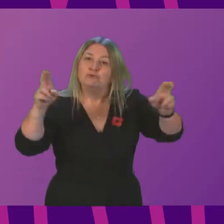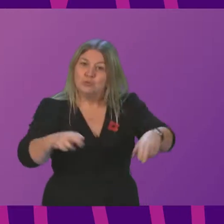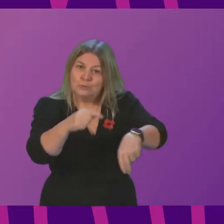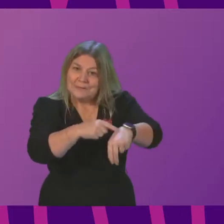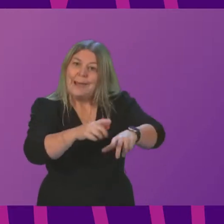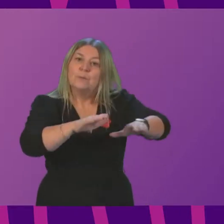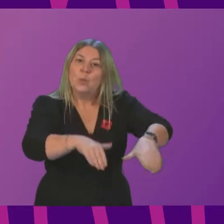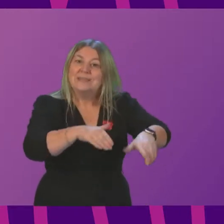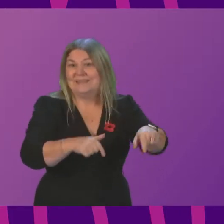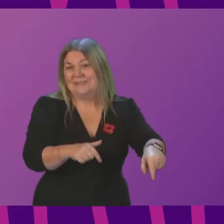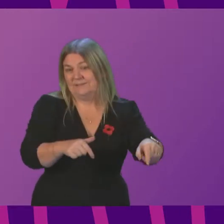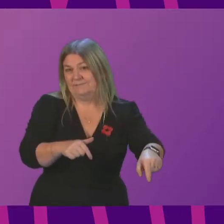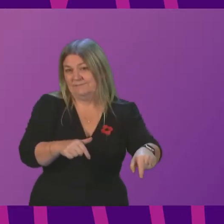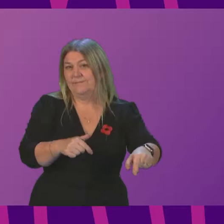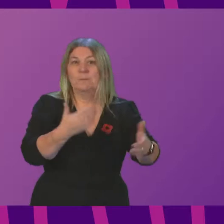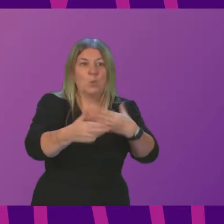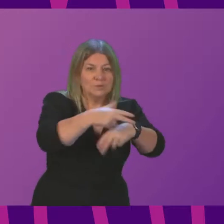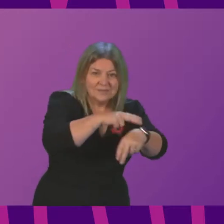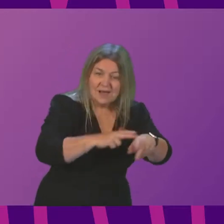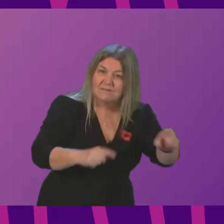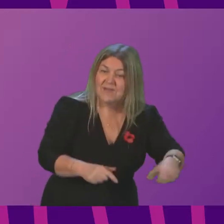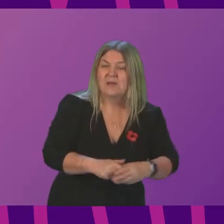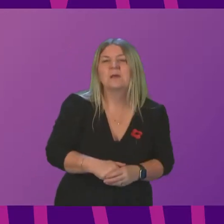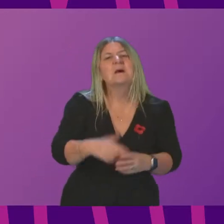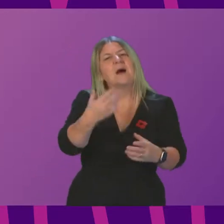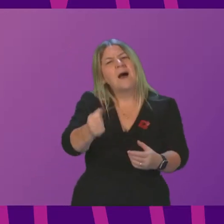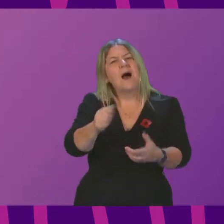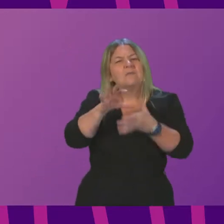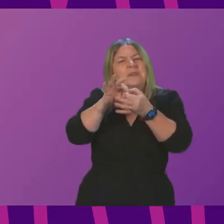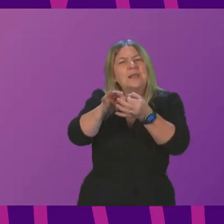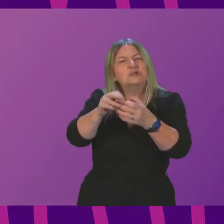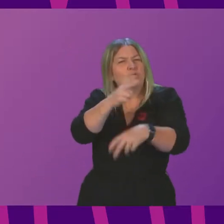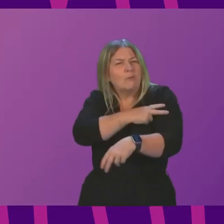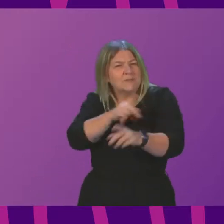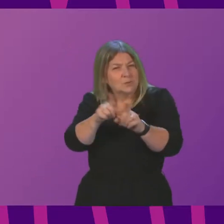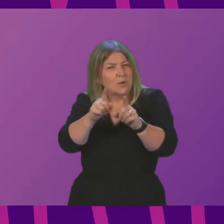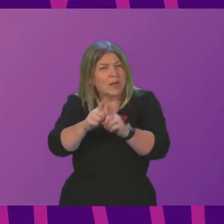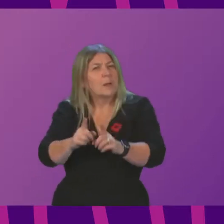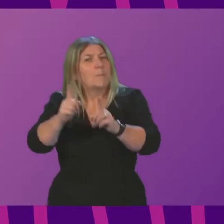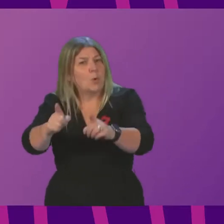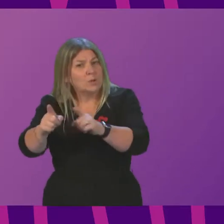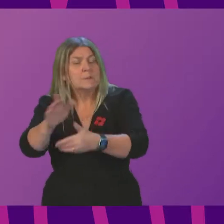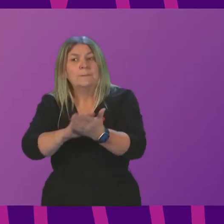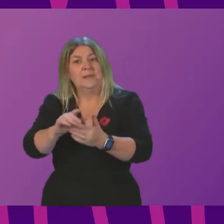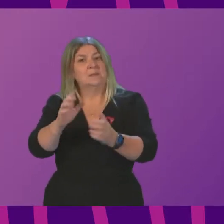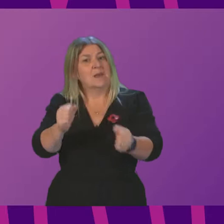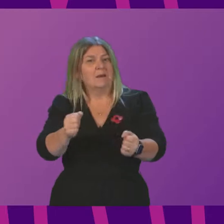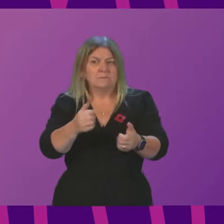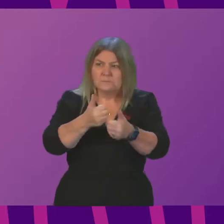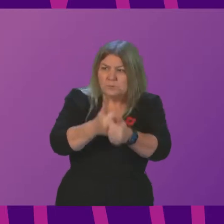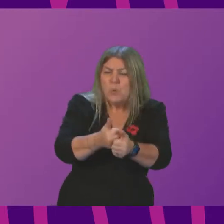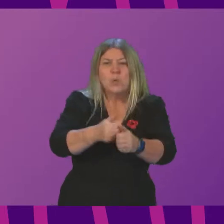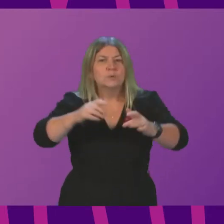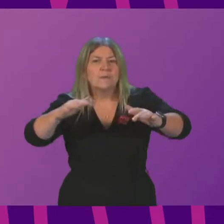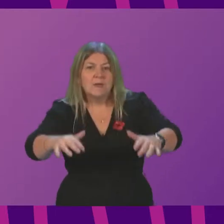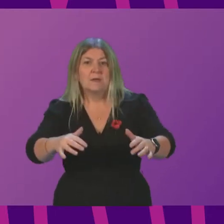of additional hospital ambulance liaison officers who provide targeted support to ambulances at our busiest A&E departments to reduce turnaround